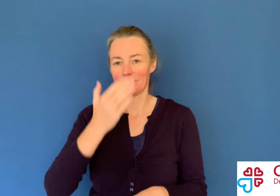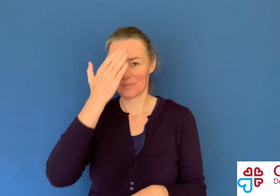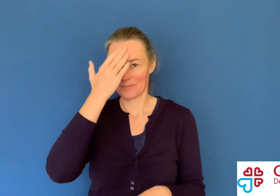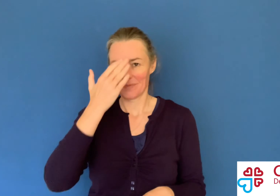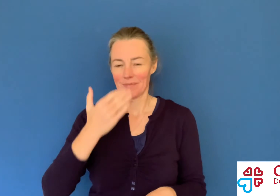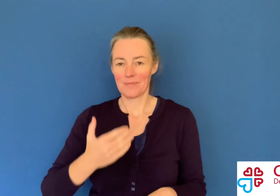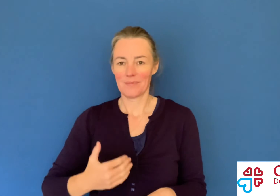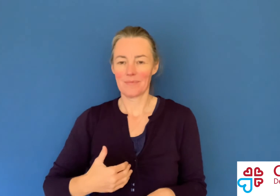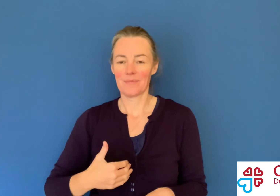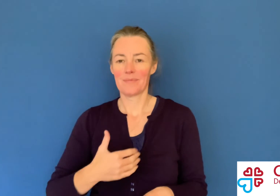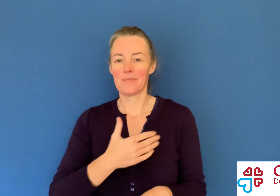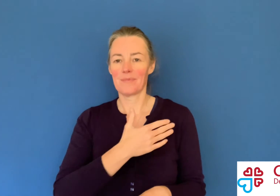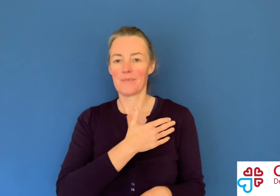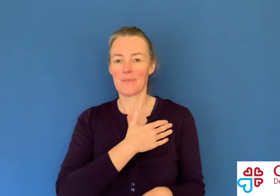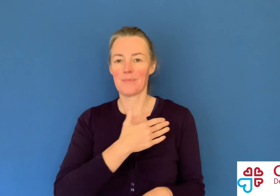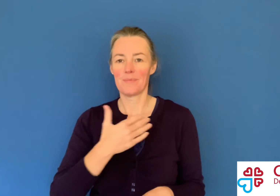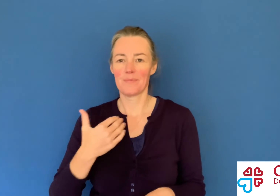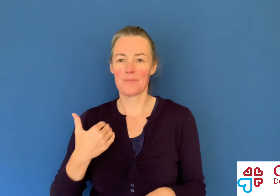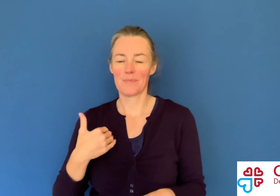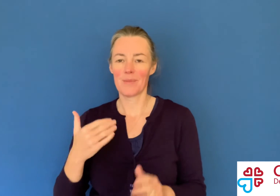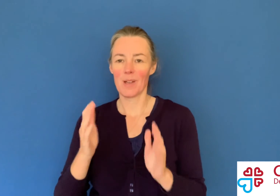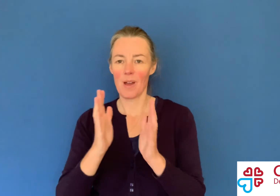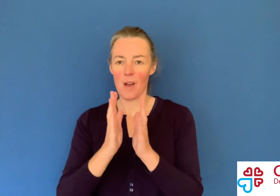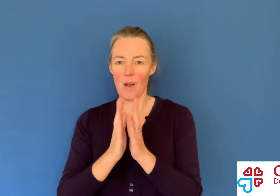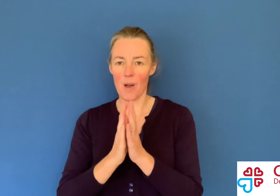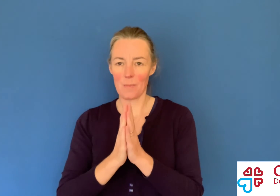In the name of the Father, the Son and the Holy Spirit. Amen.